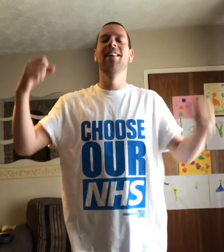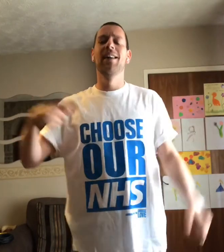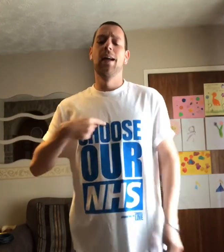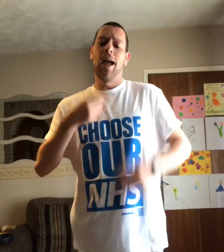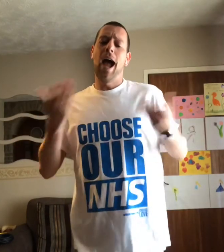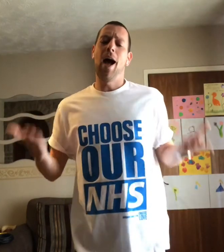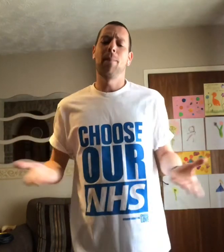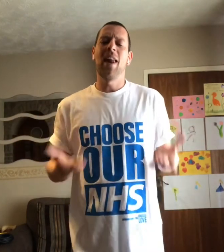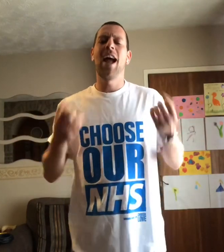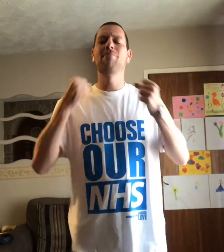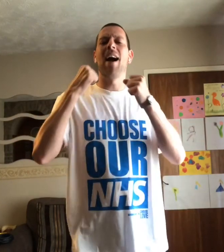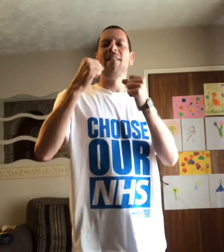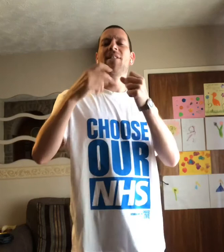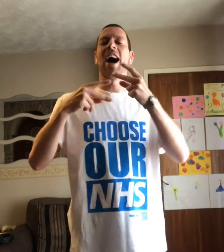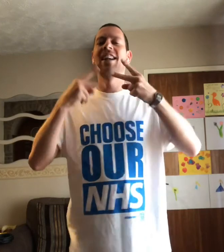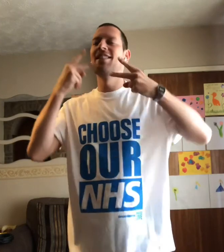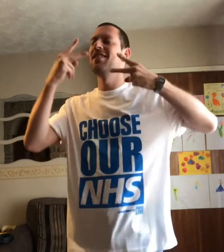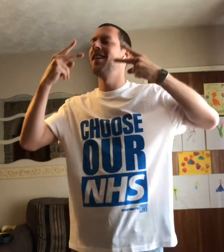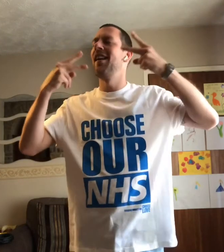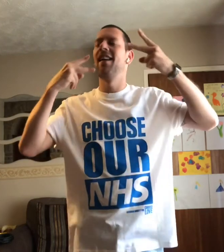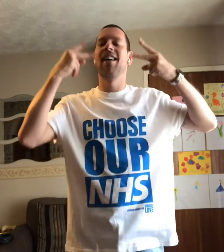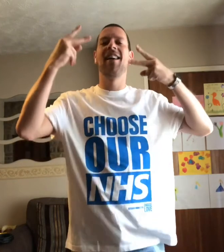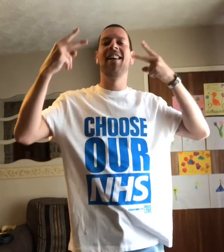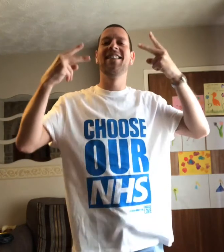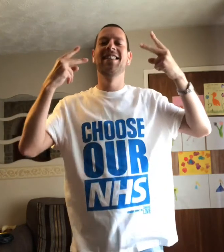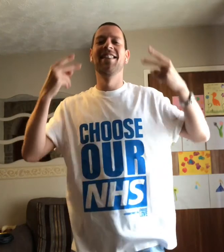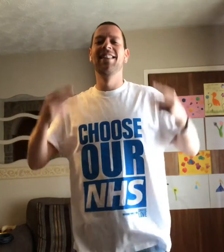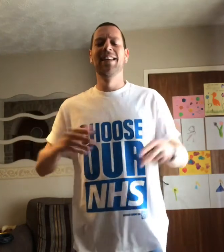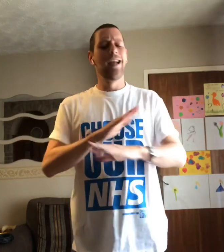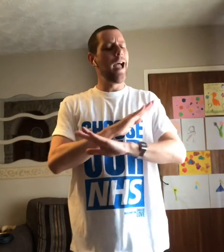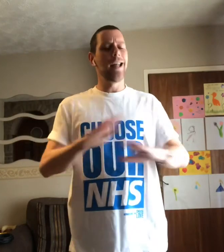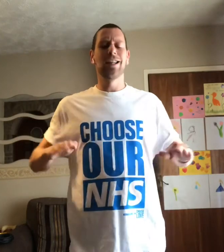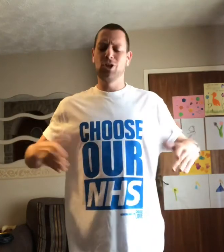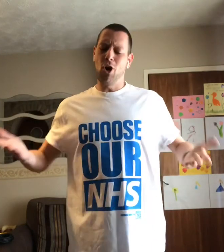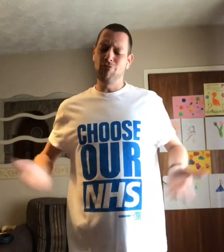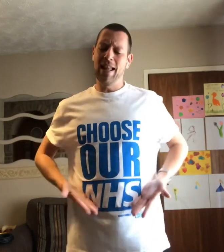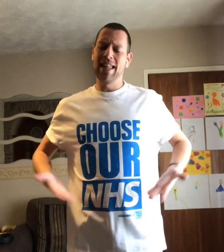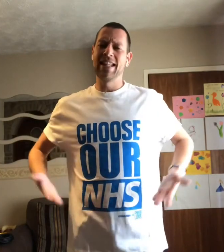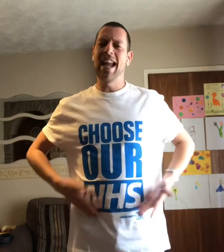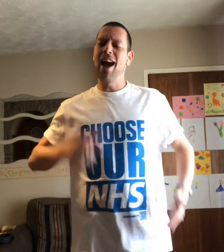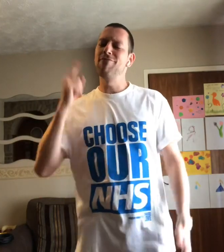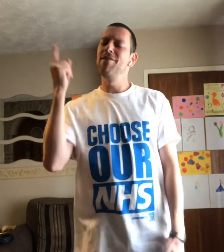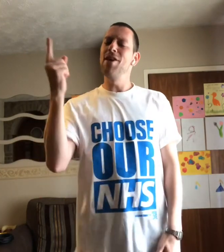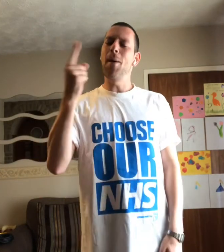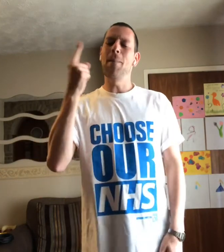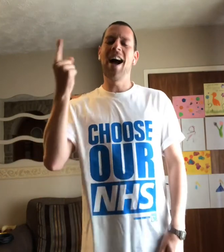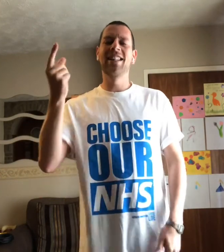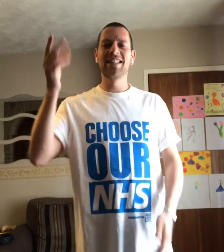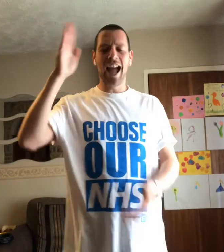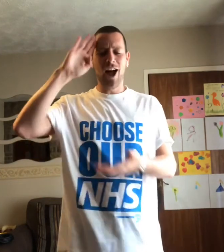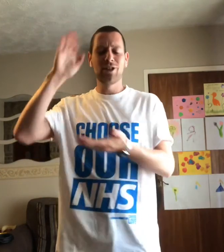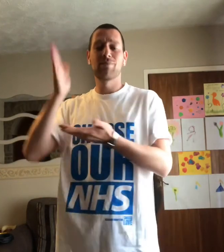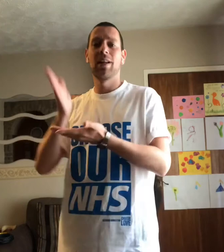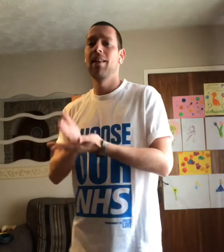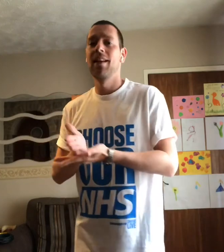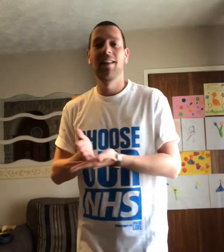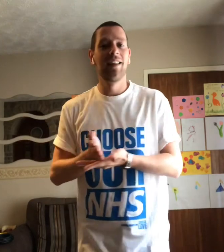I'll I'll play my fight song And I don't really care if nobody else believes